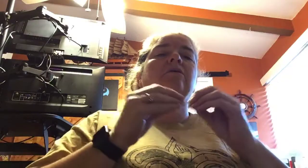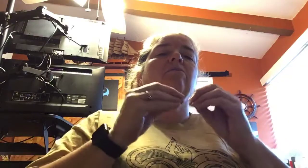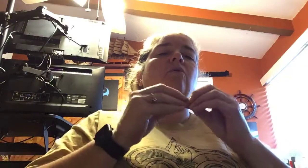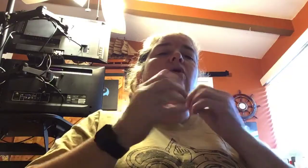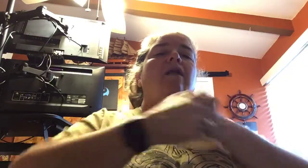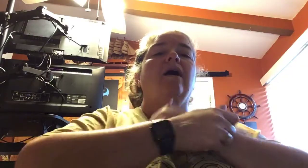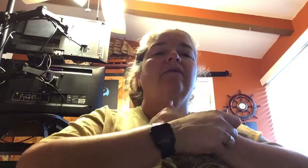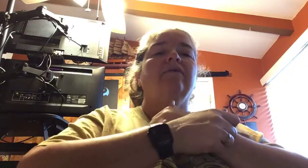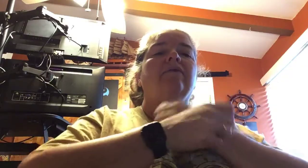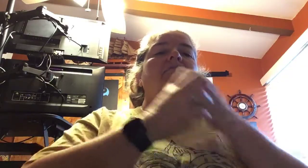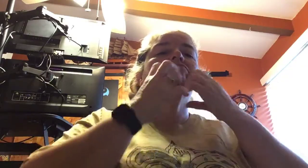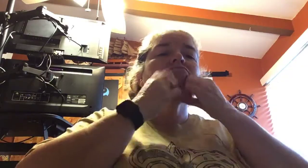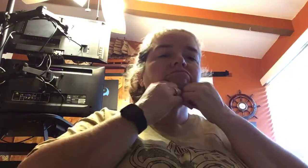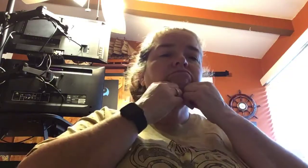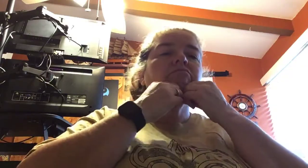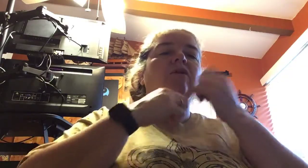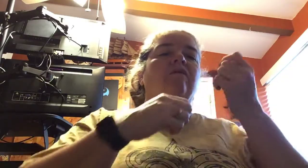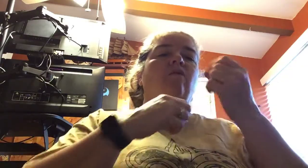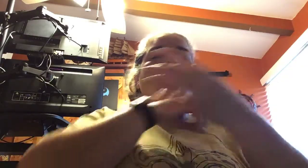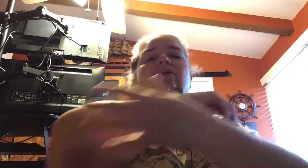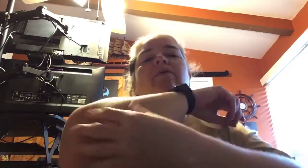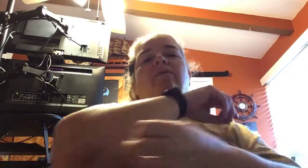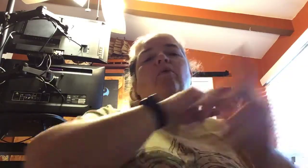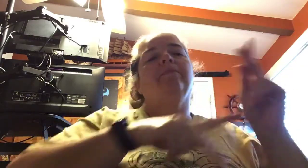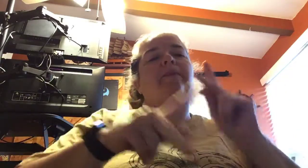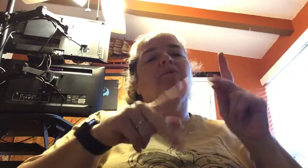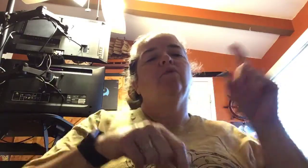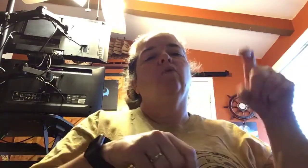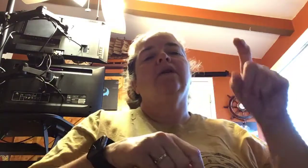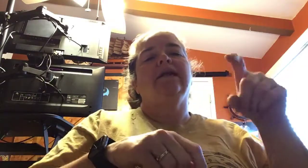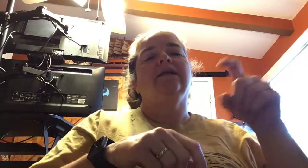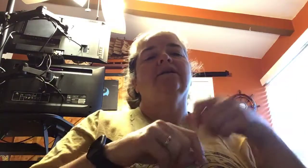more love for the poor people who are in need.